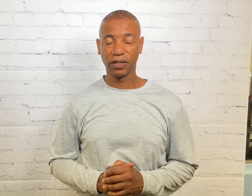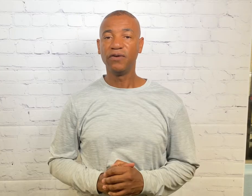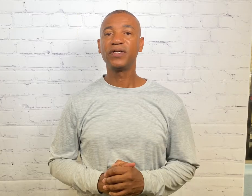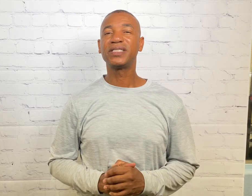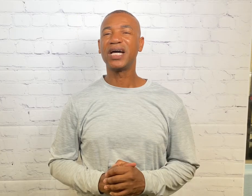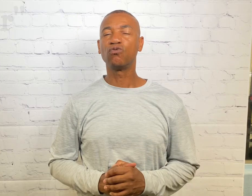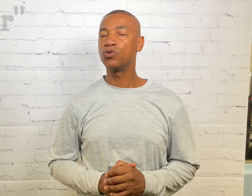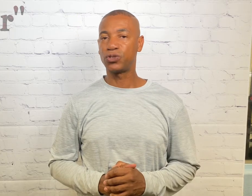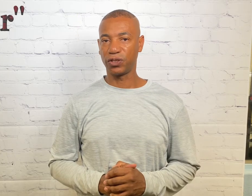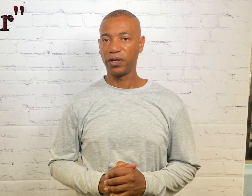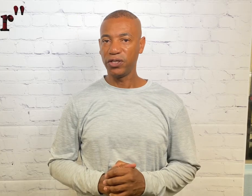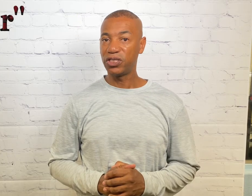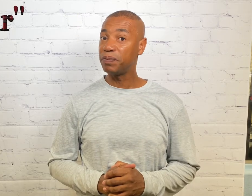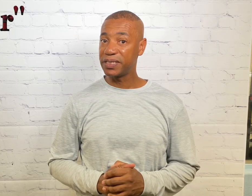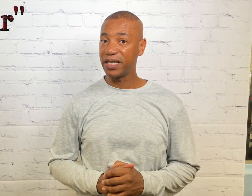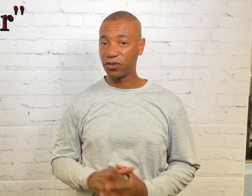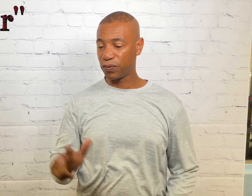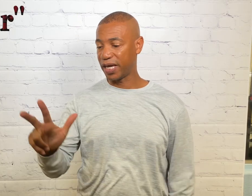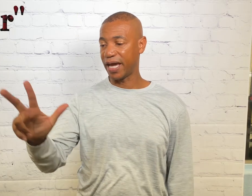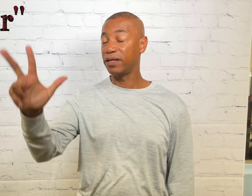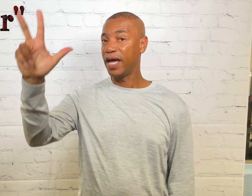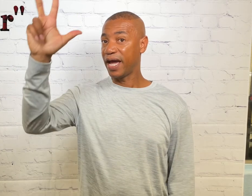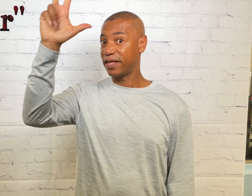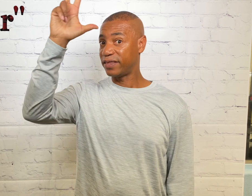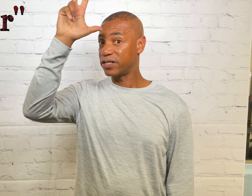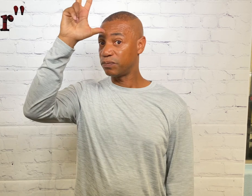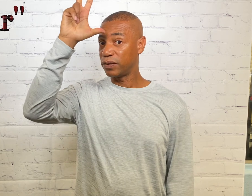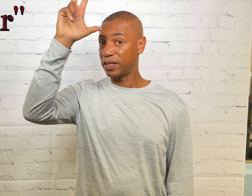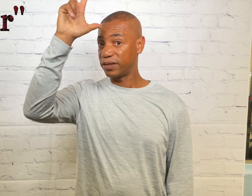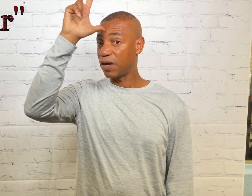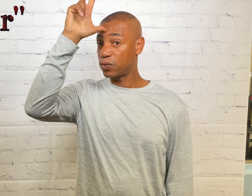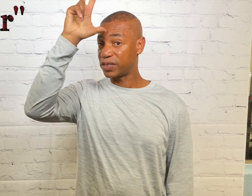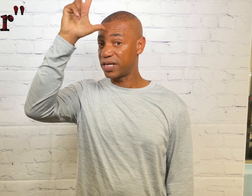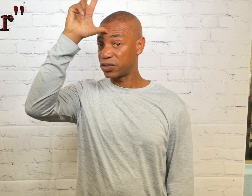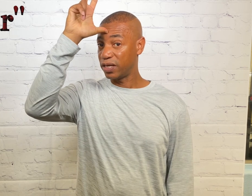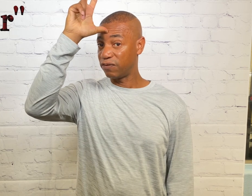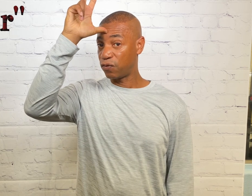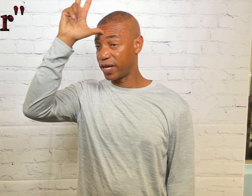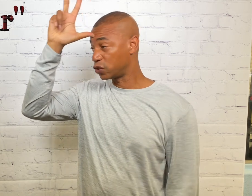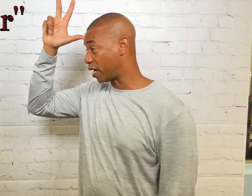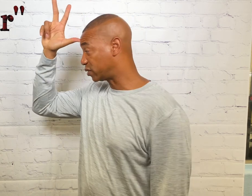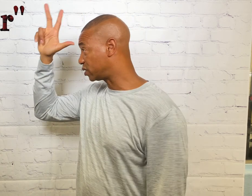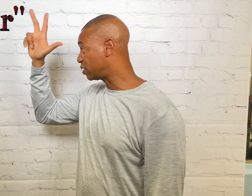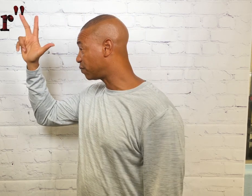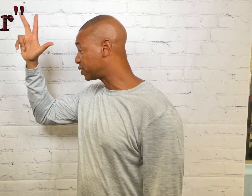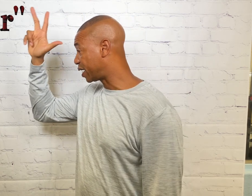For the sign rooster you simply take the three hand and the thumb will touch the forehead twice. This is it from the side.